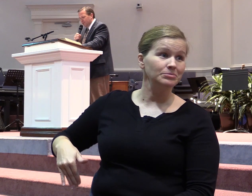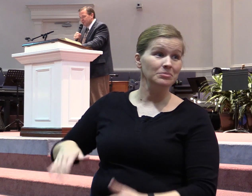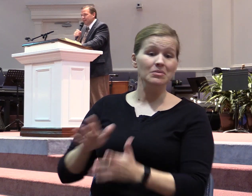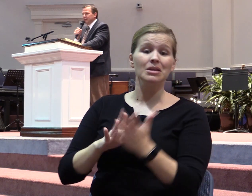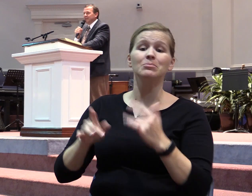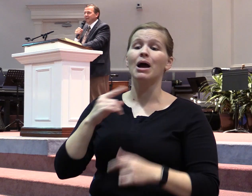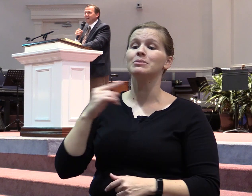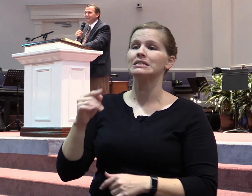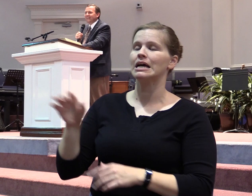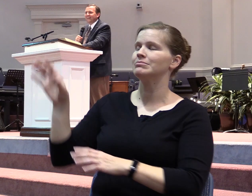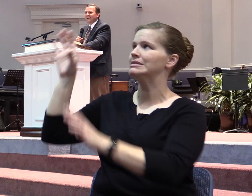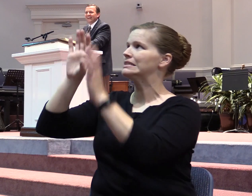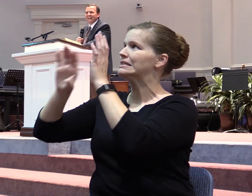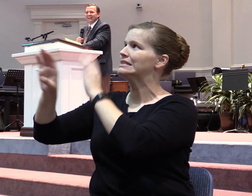first the kingdom of God. Amen.